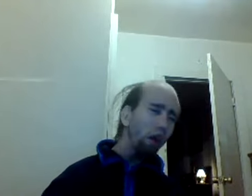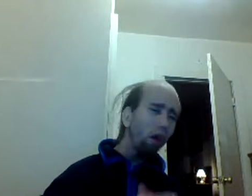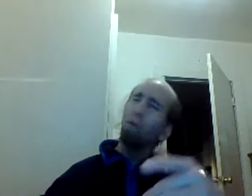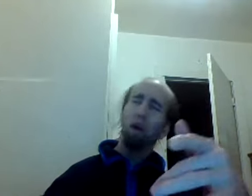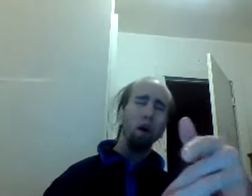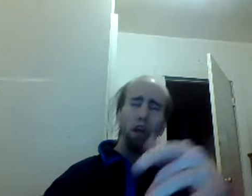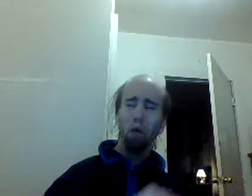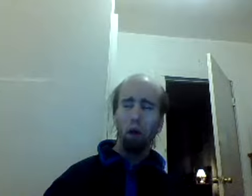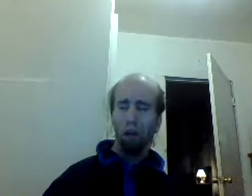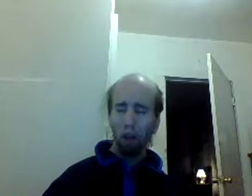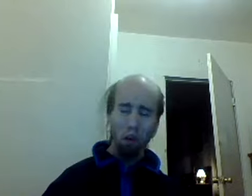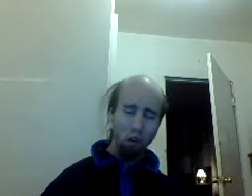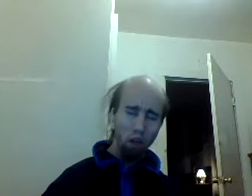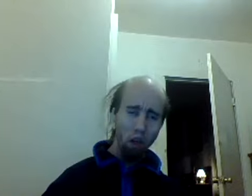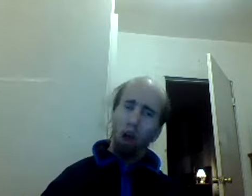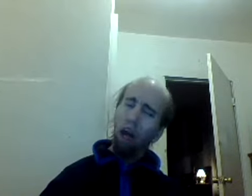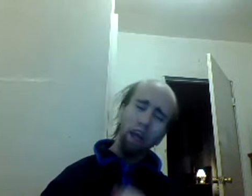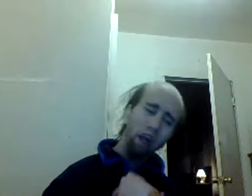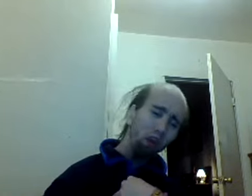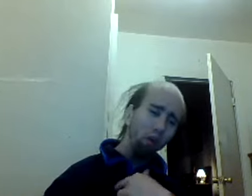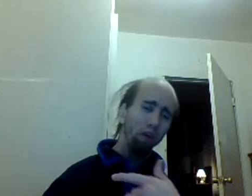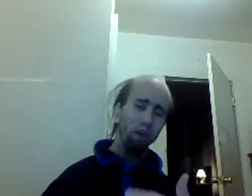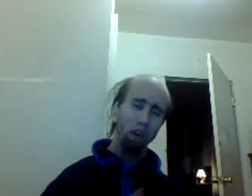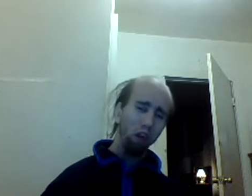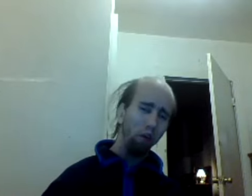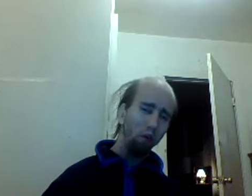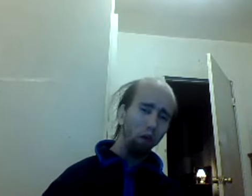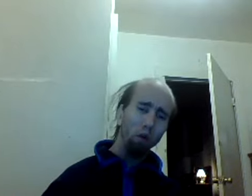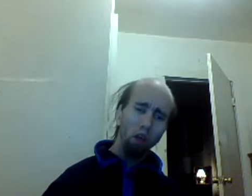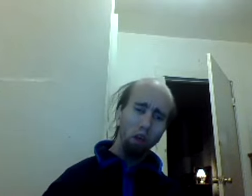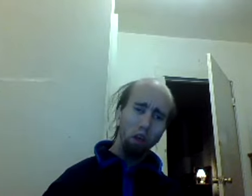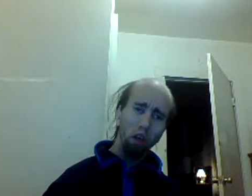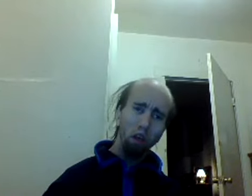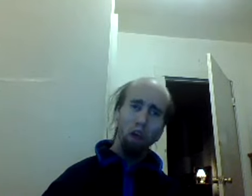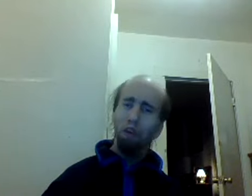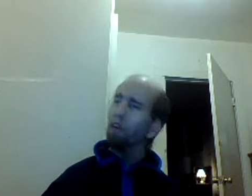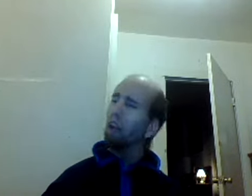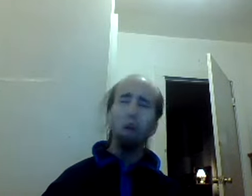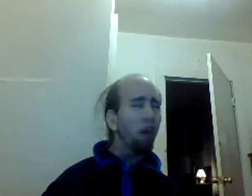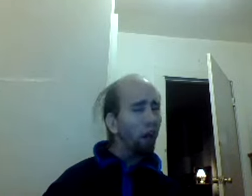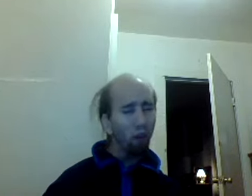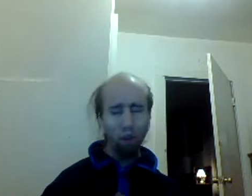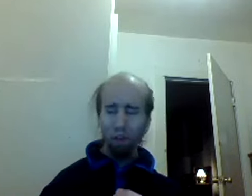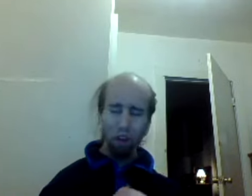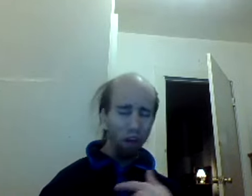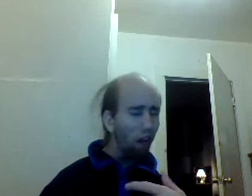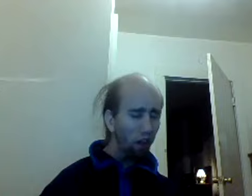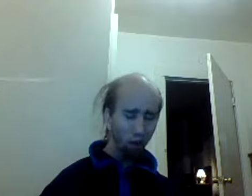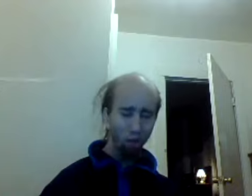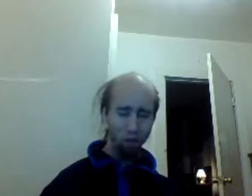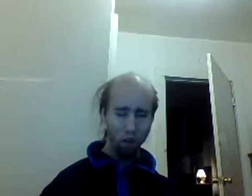there ain't nobody like you out there I can't do the shit that you do just like you can't do the shit that I do